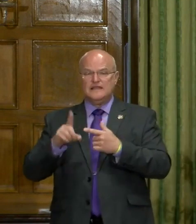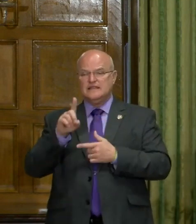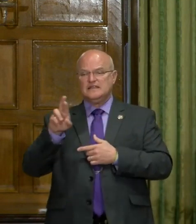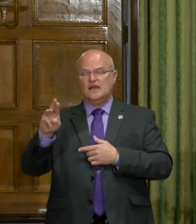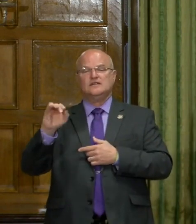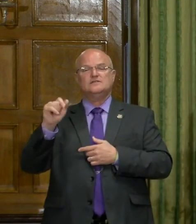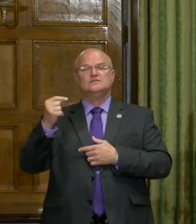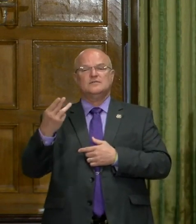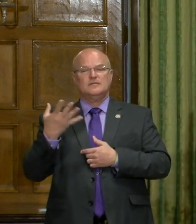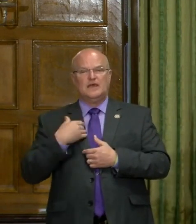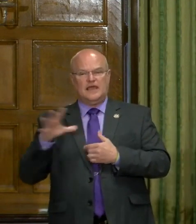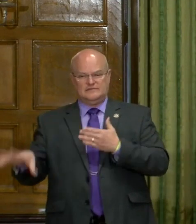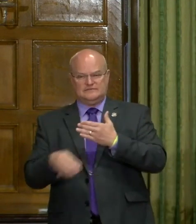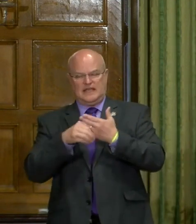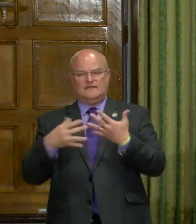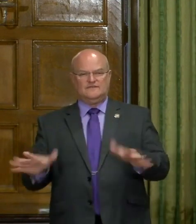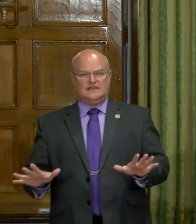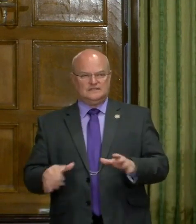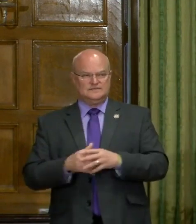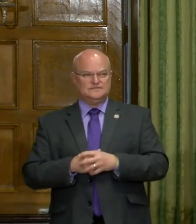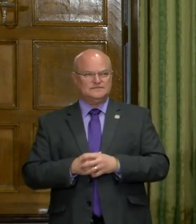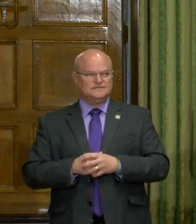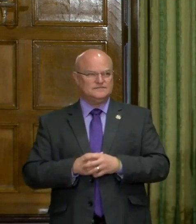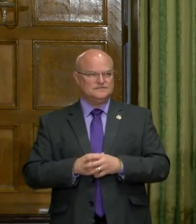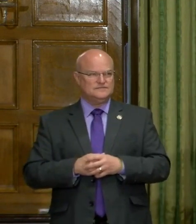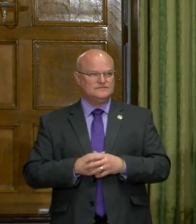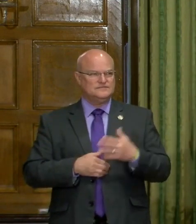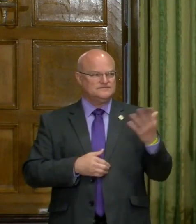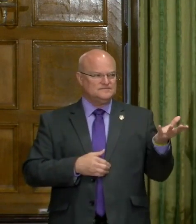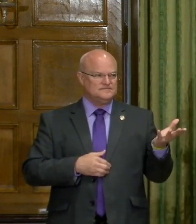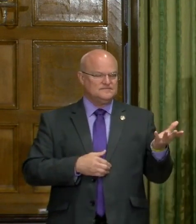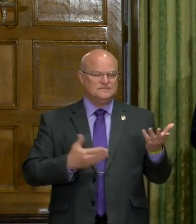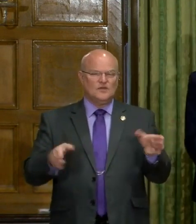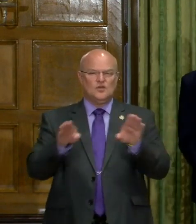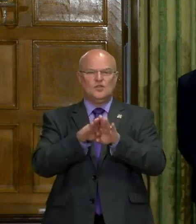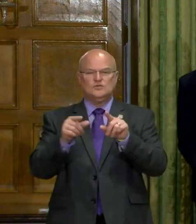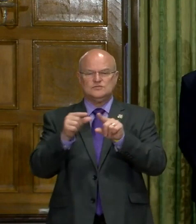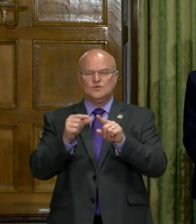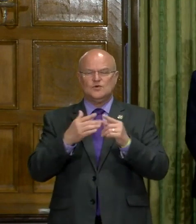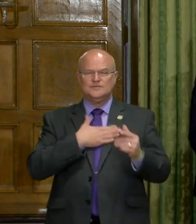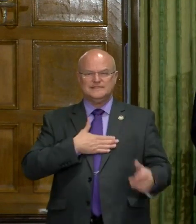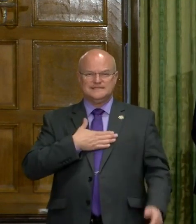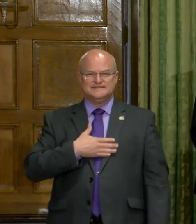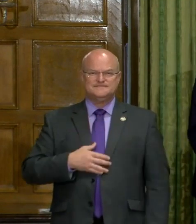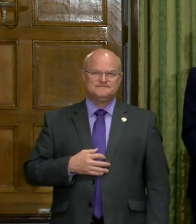then Dr. Smith also might have something on there. Uh, Stuart, you want to have a closing word there?